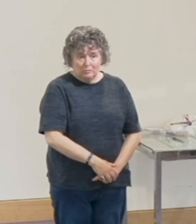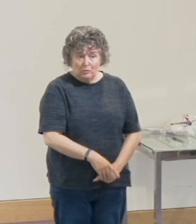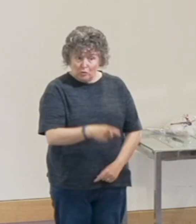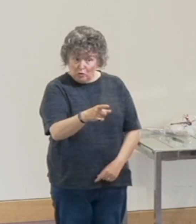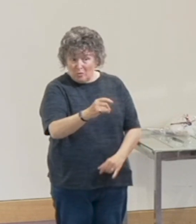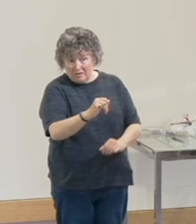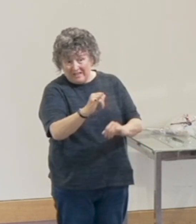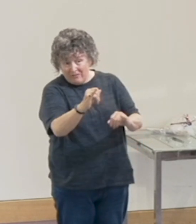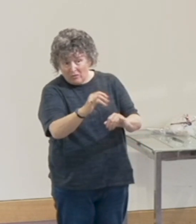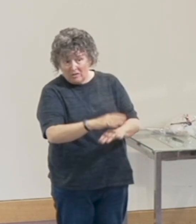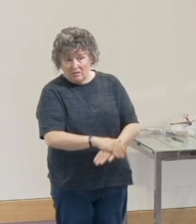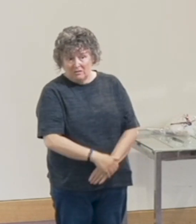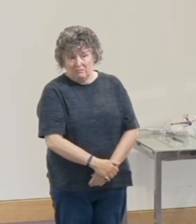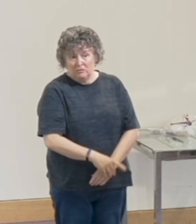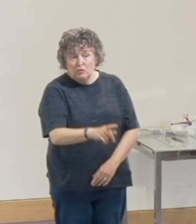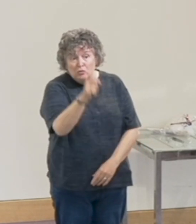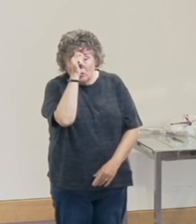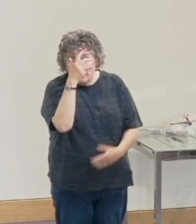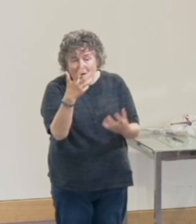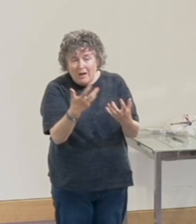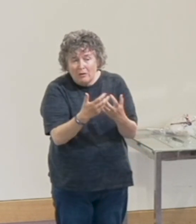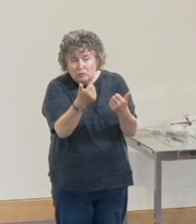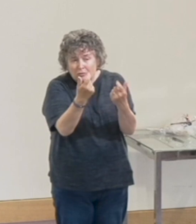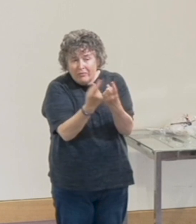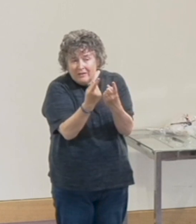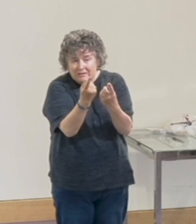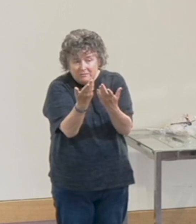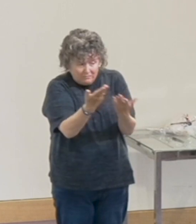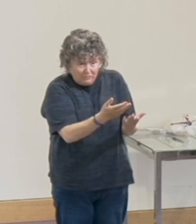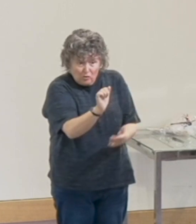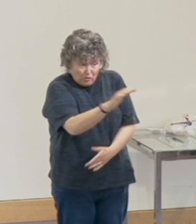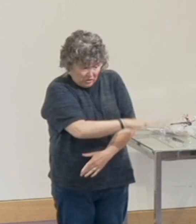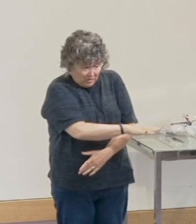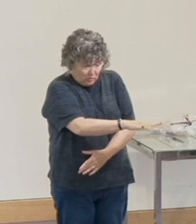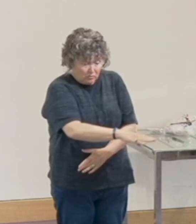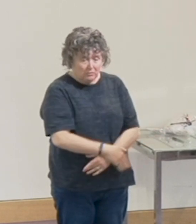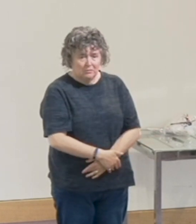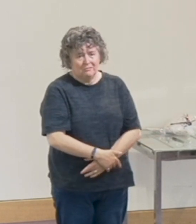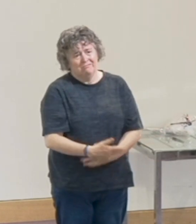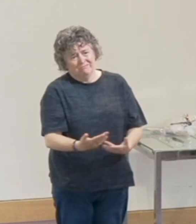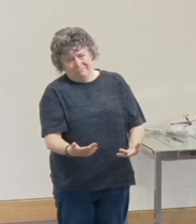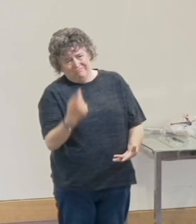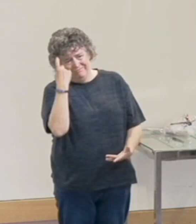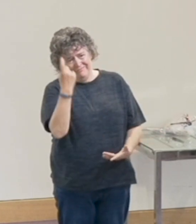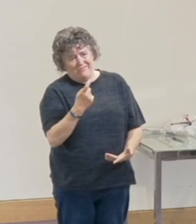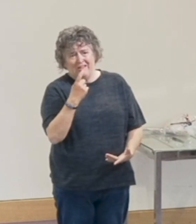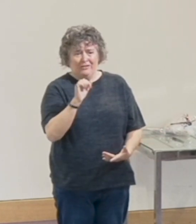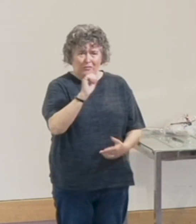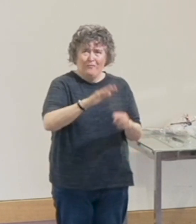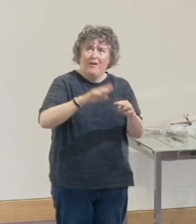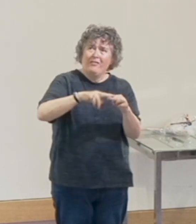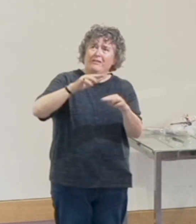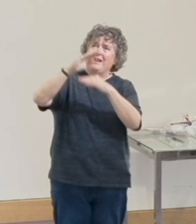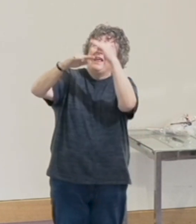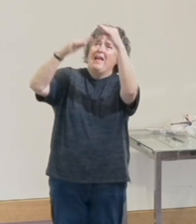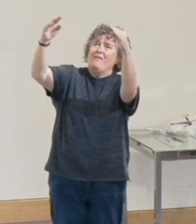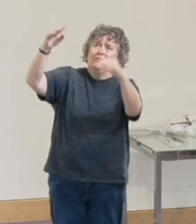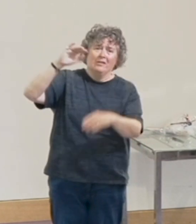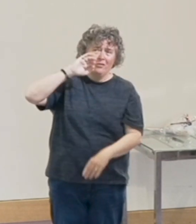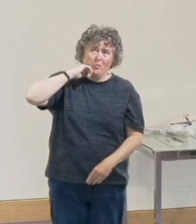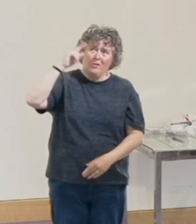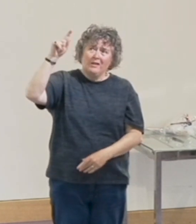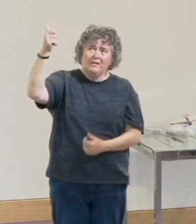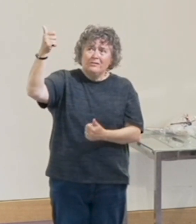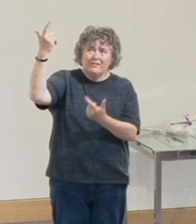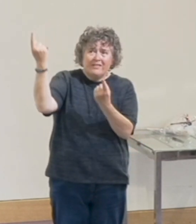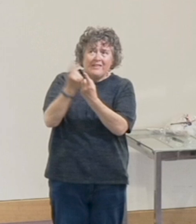though you are evil, know how to give good gifts to your children, how much more will your Father in heaven give good gifts